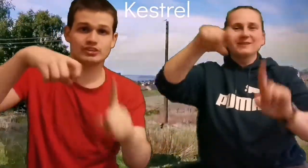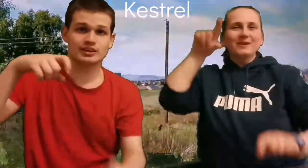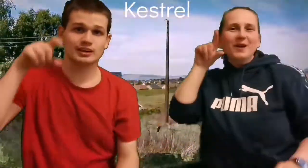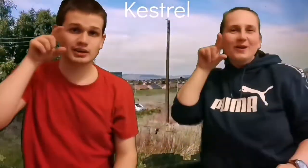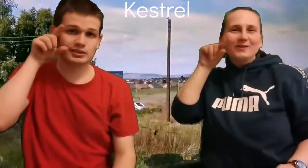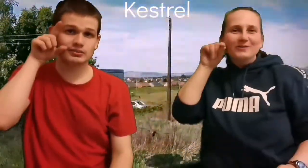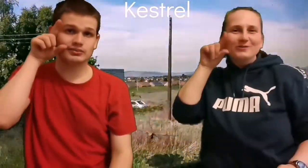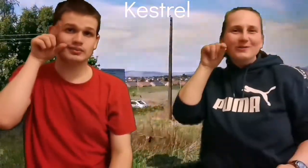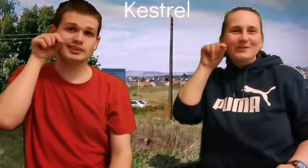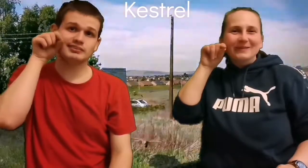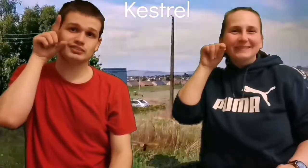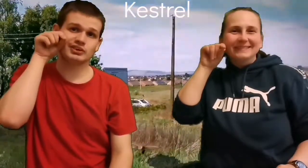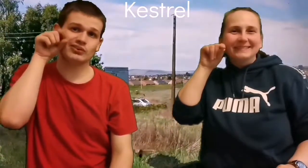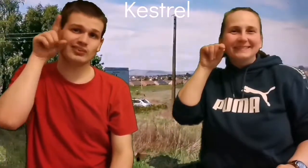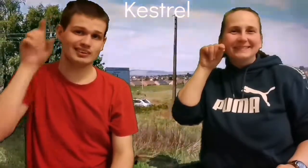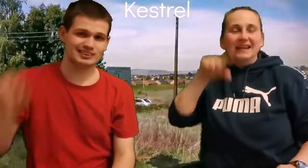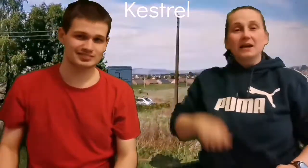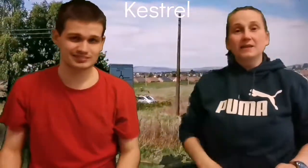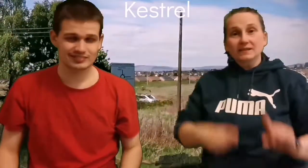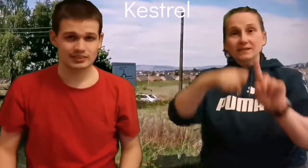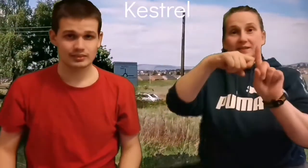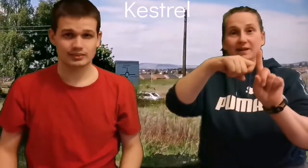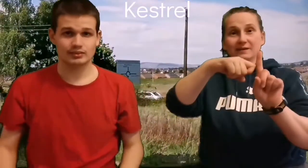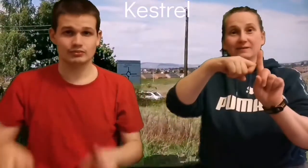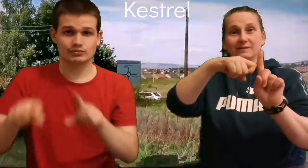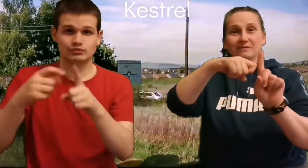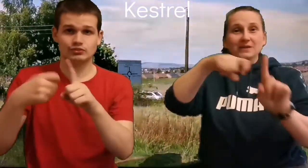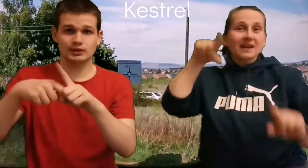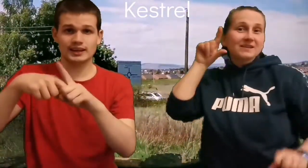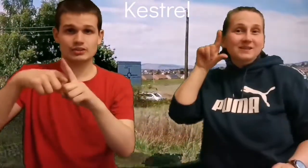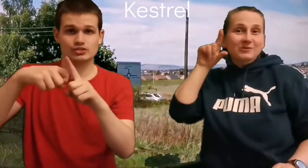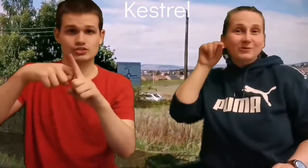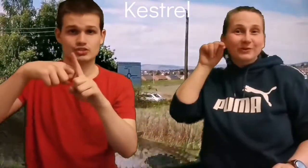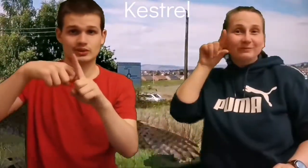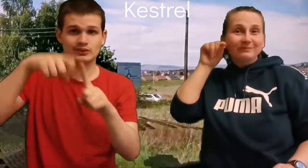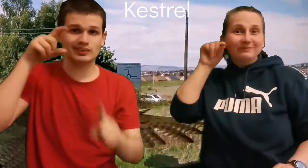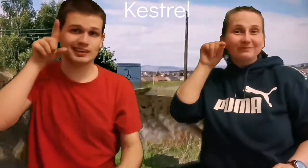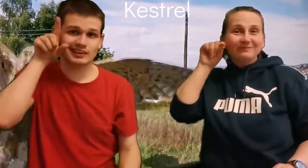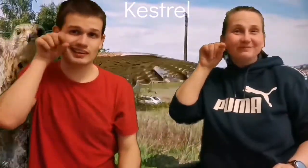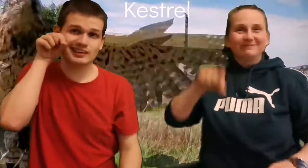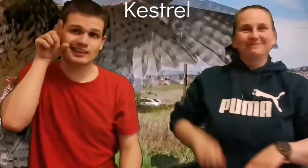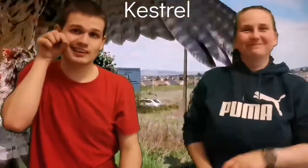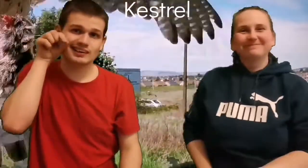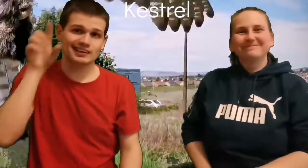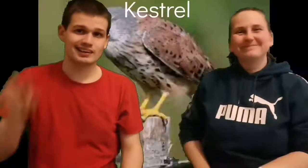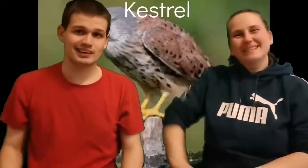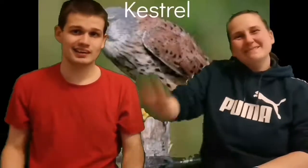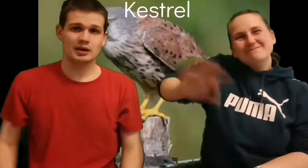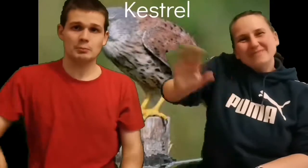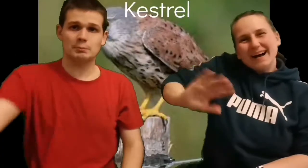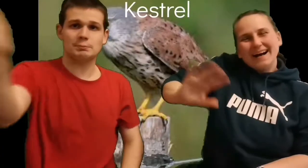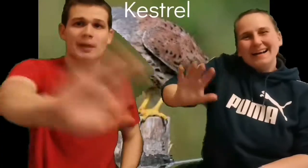Kestrel. That's the sign for kestrel. Bye!